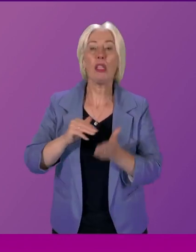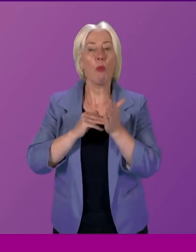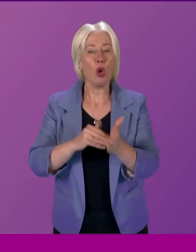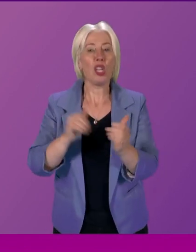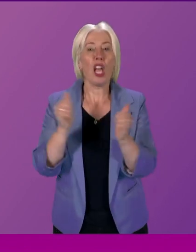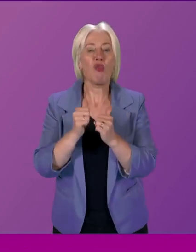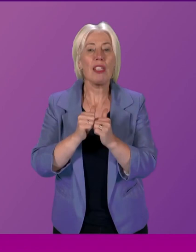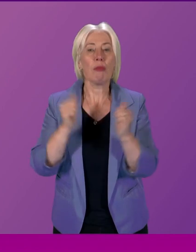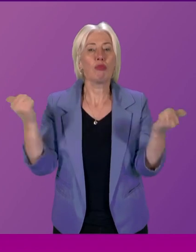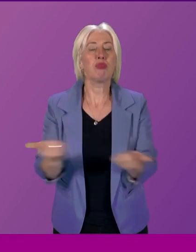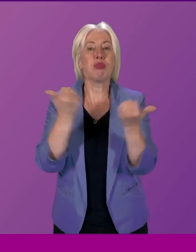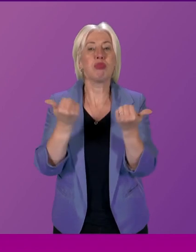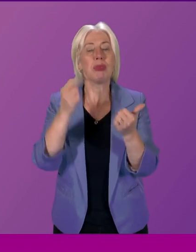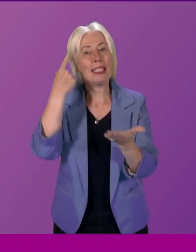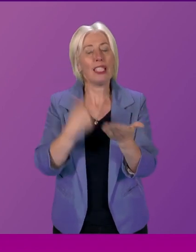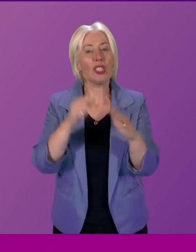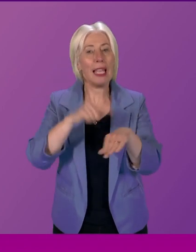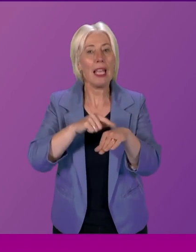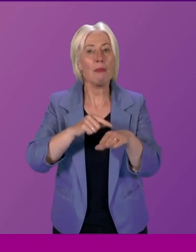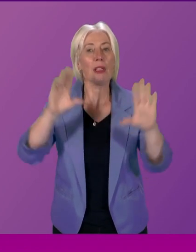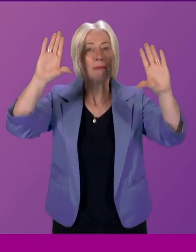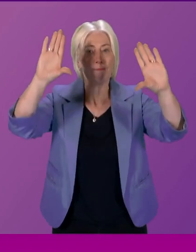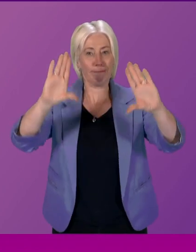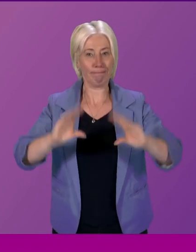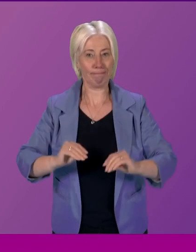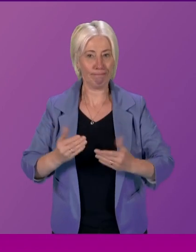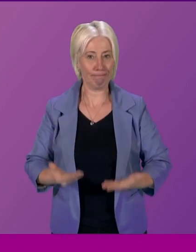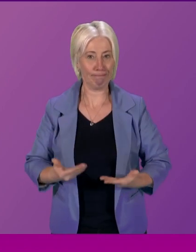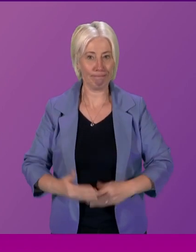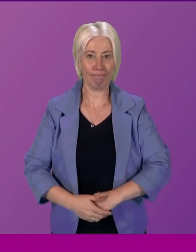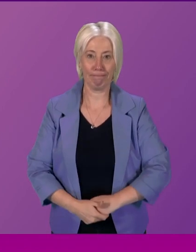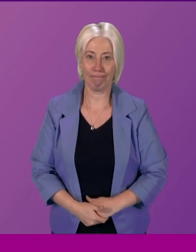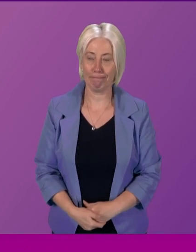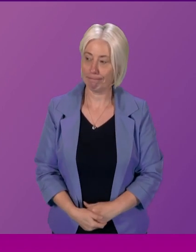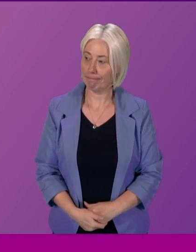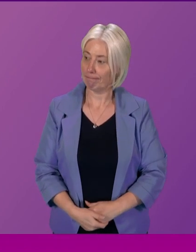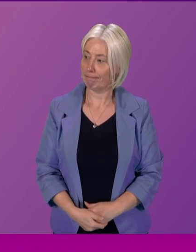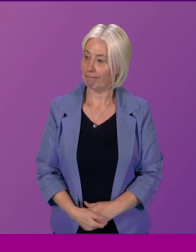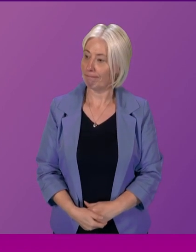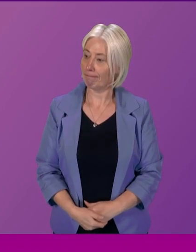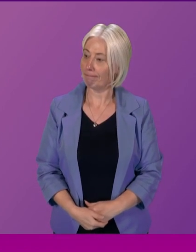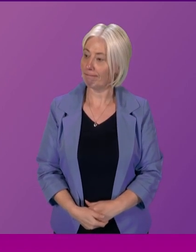that concludes decision time And I close this meeting you Thank you »c...« you.